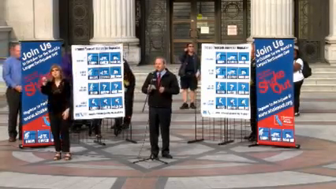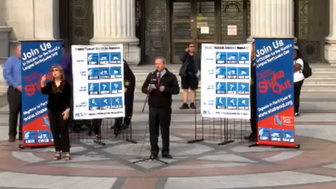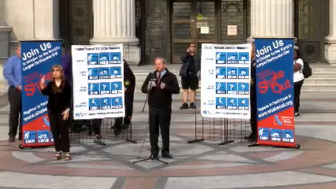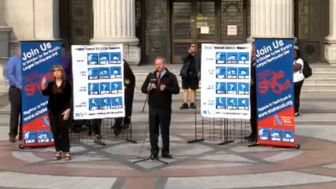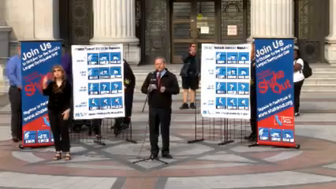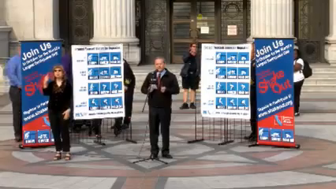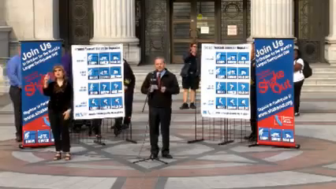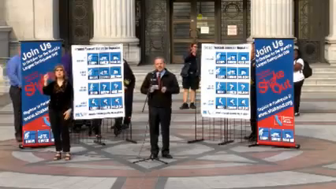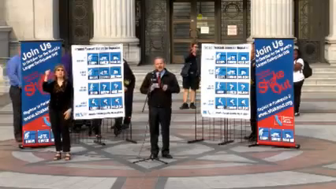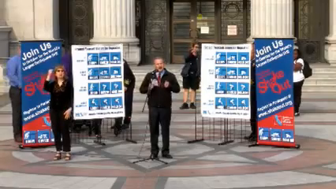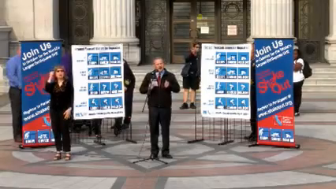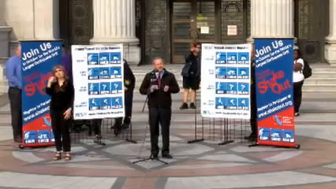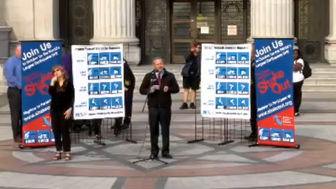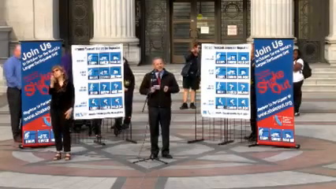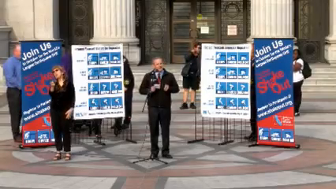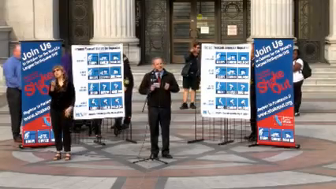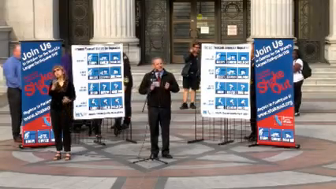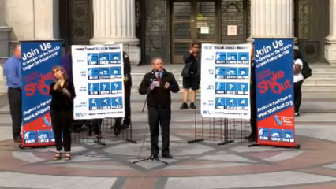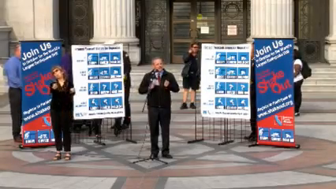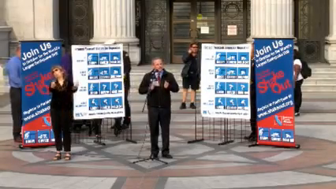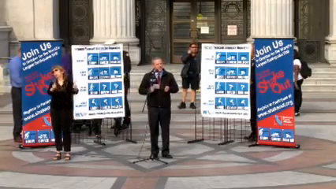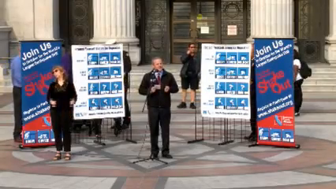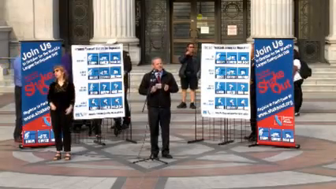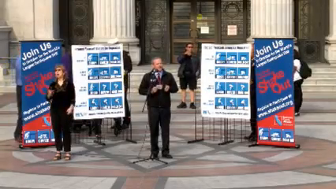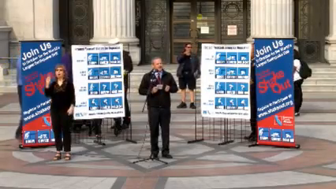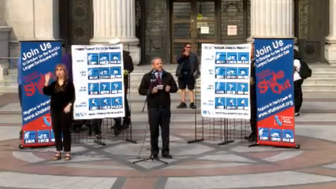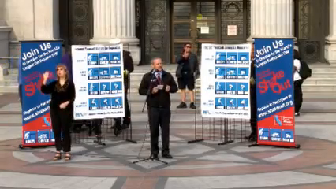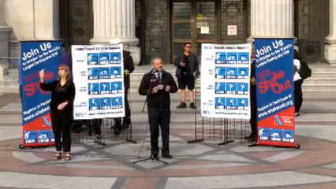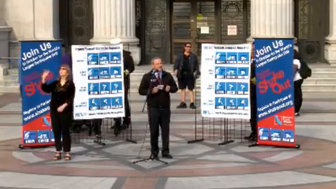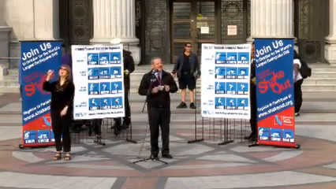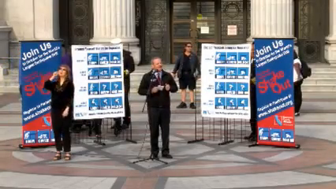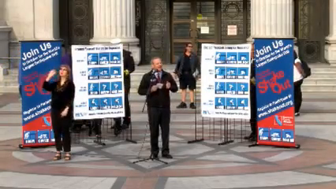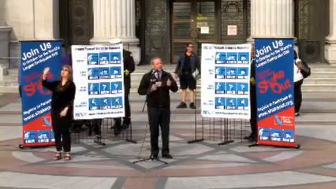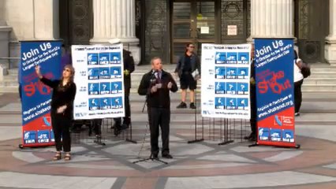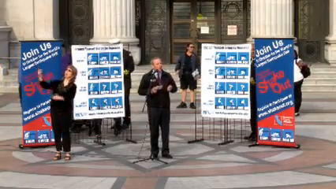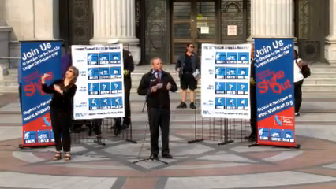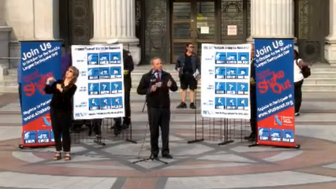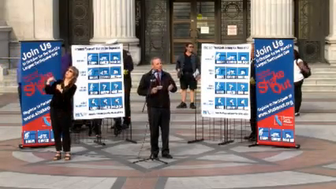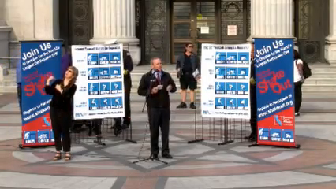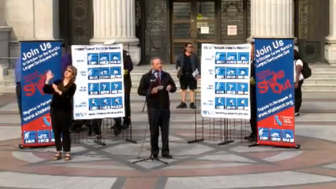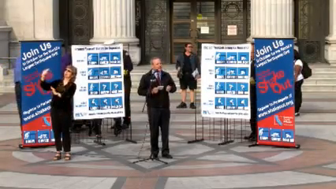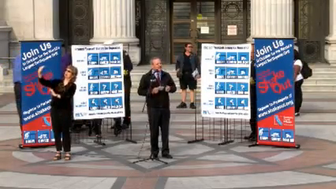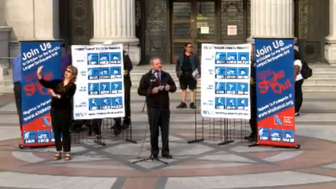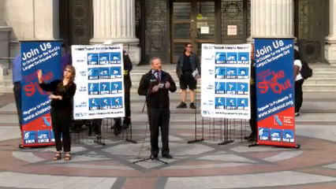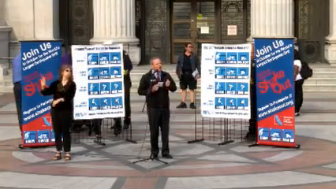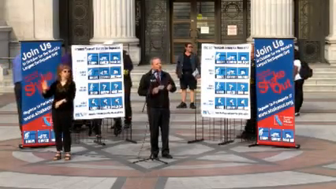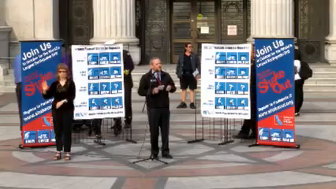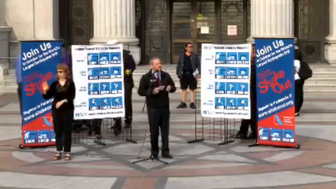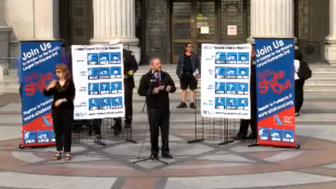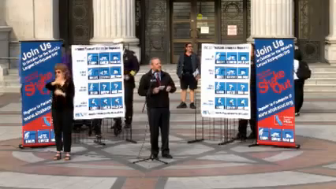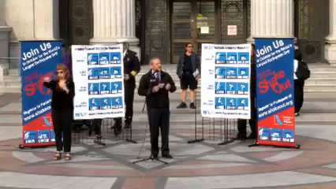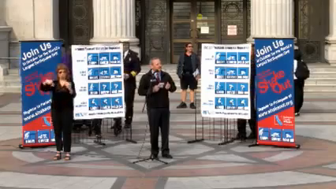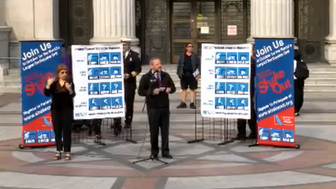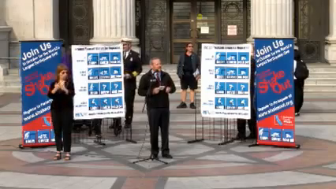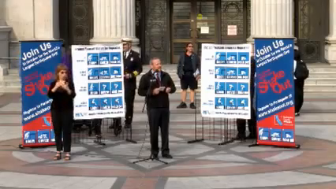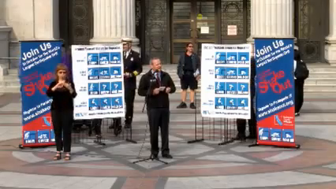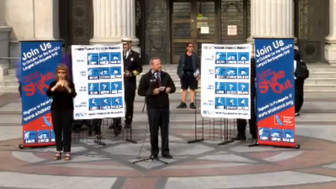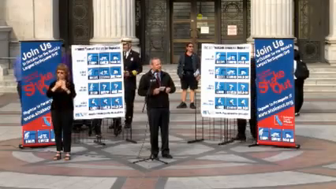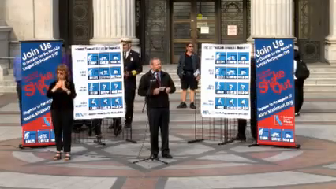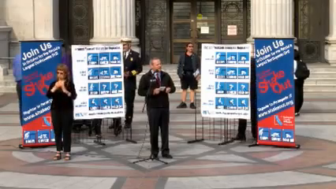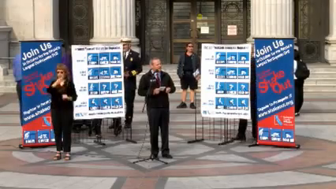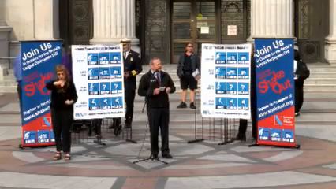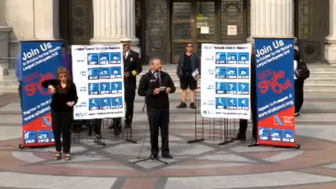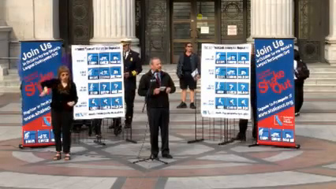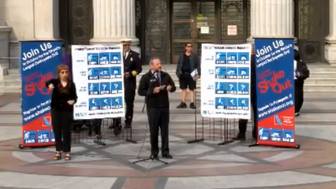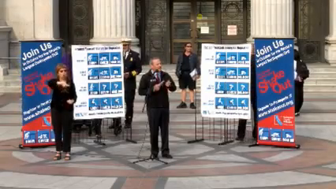solution, a government responsibility. It is a whole community. All of us need to take